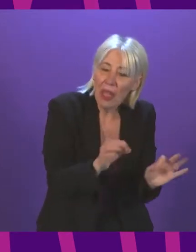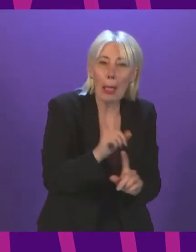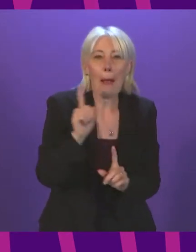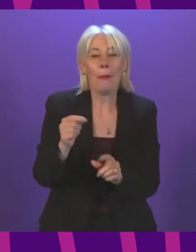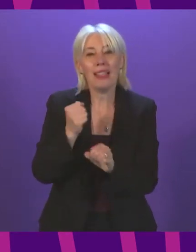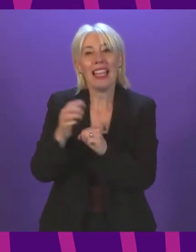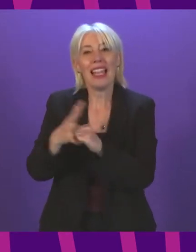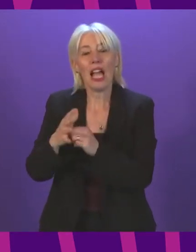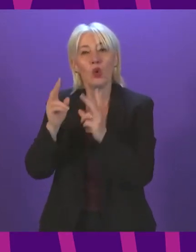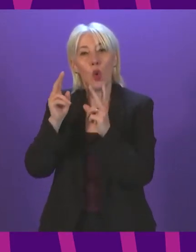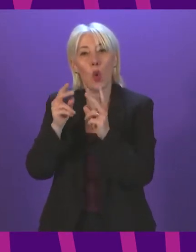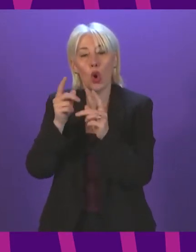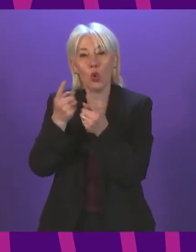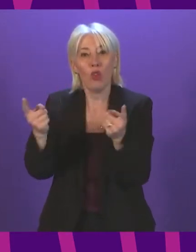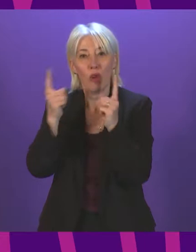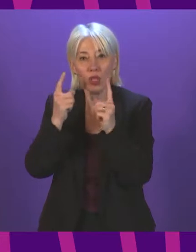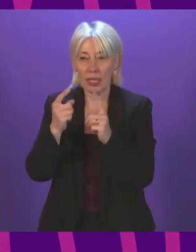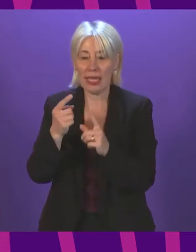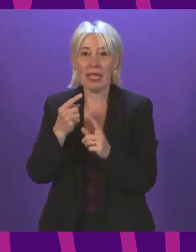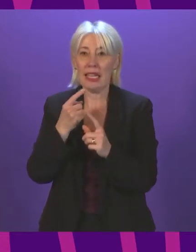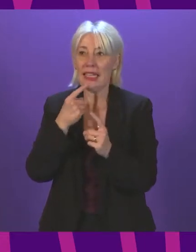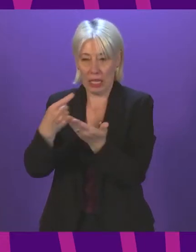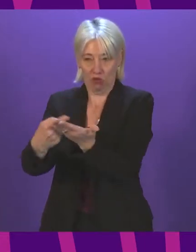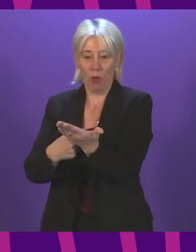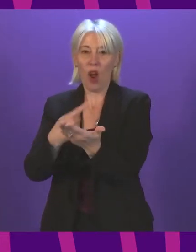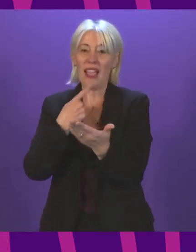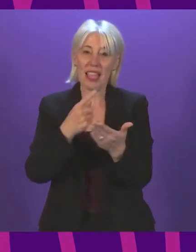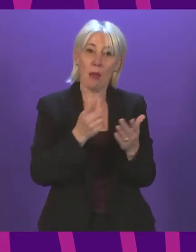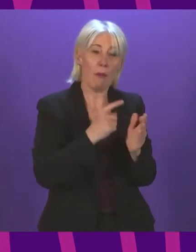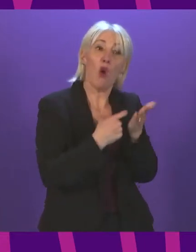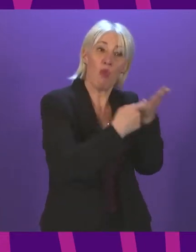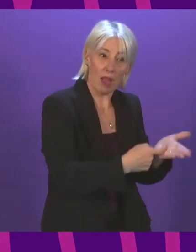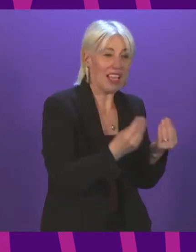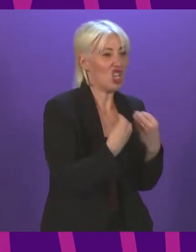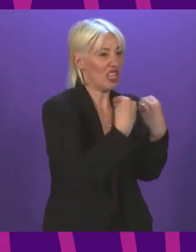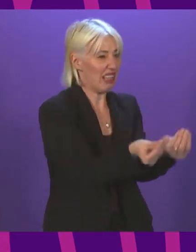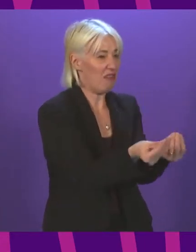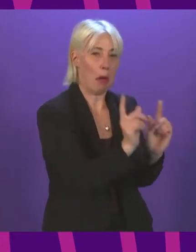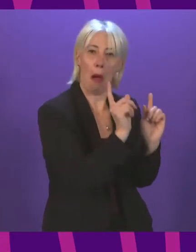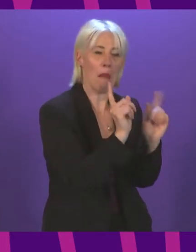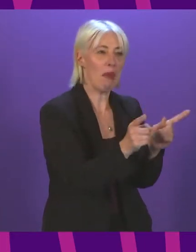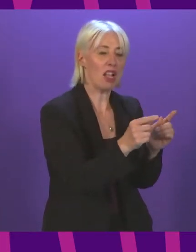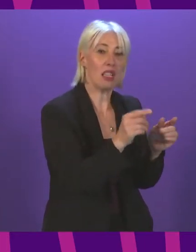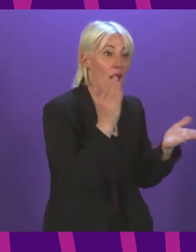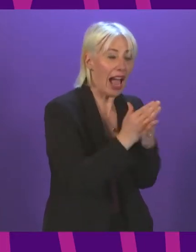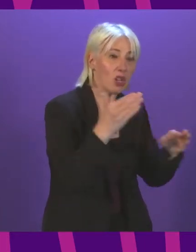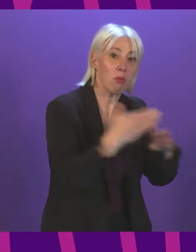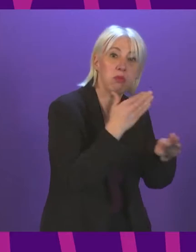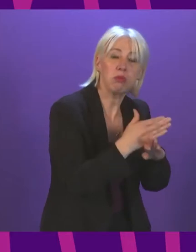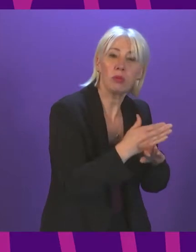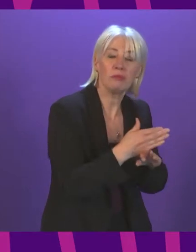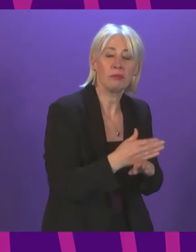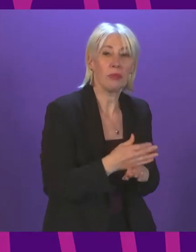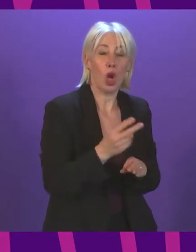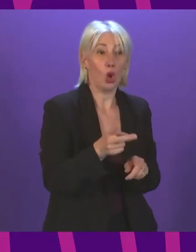shows that even when FAIs conclude, improvements are unlikely to follow. Two weeks ago, Jack McKenzie died in Pullman awaiting